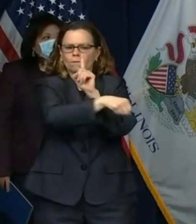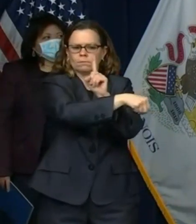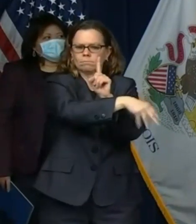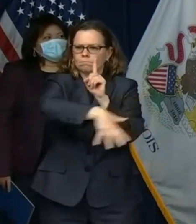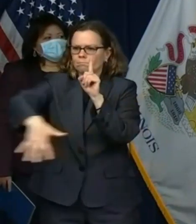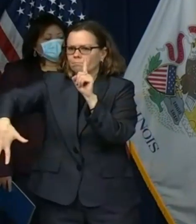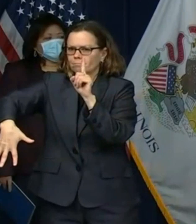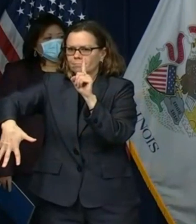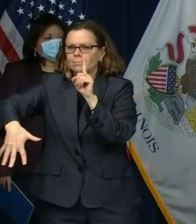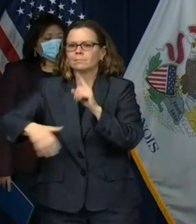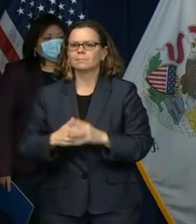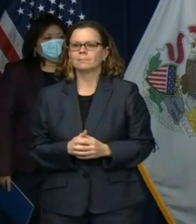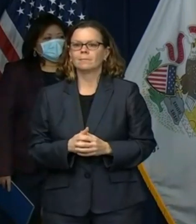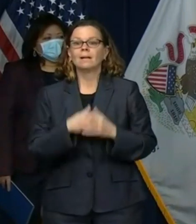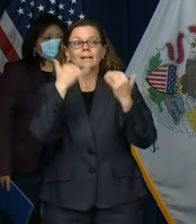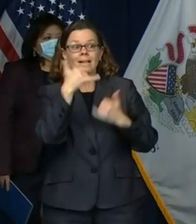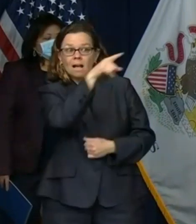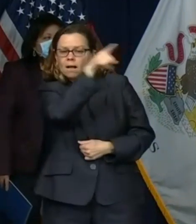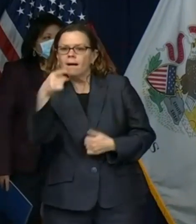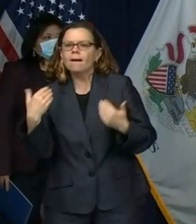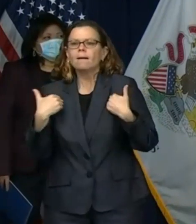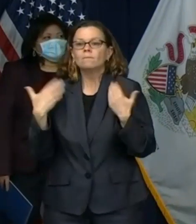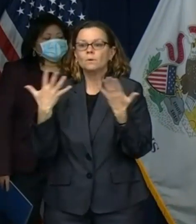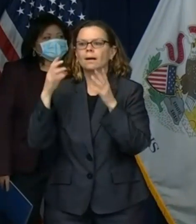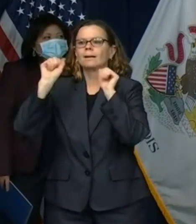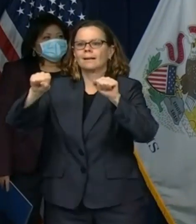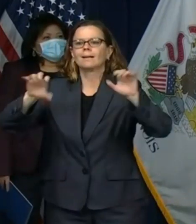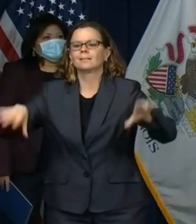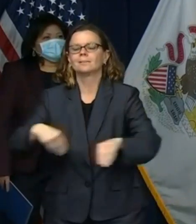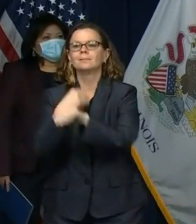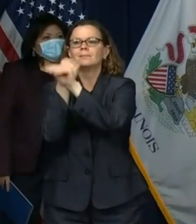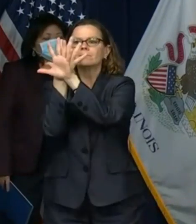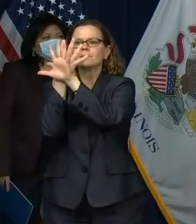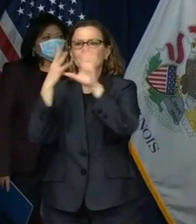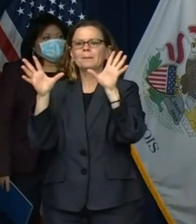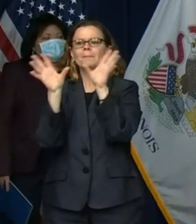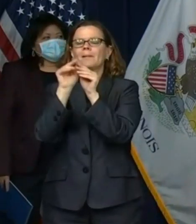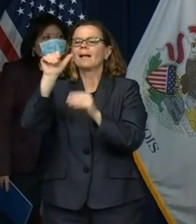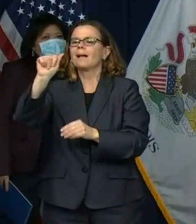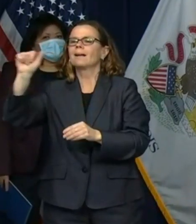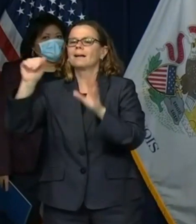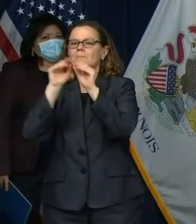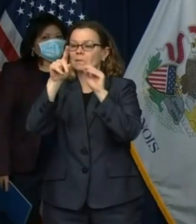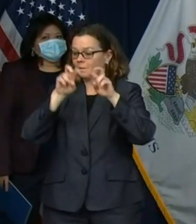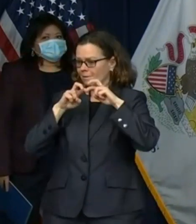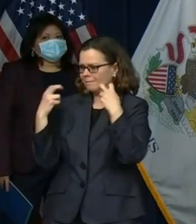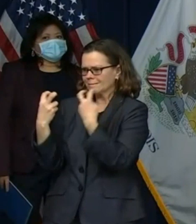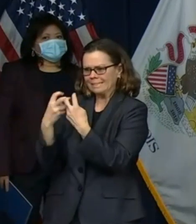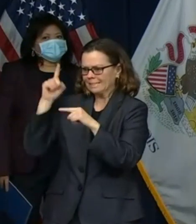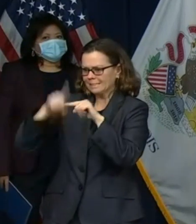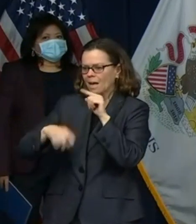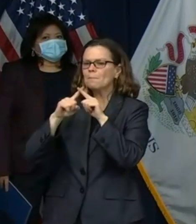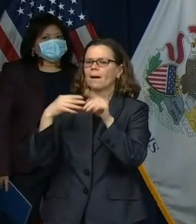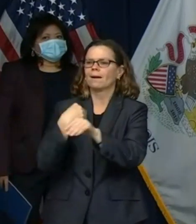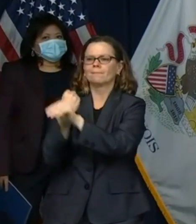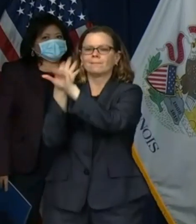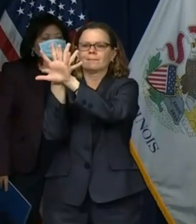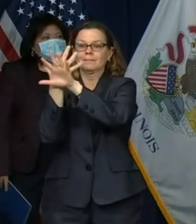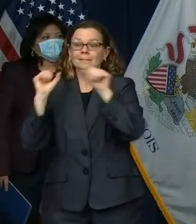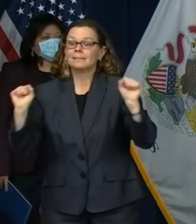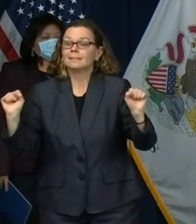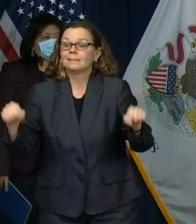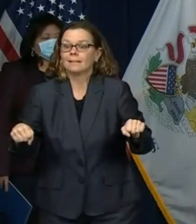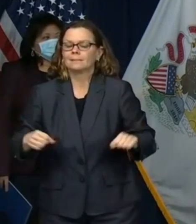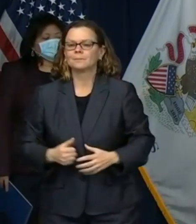-step meetings they've continued services at their eight residential programs suspending